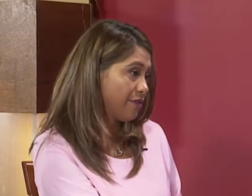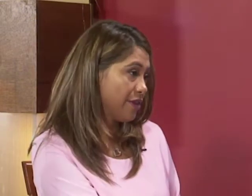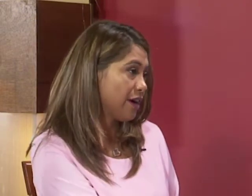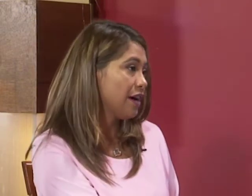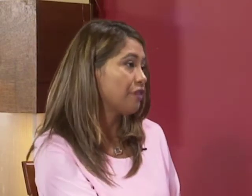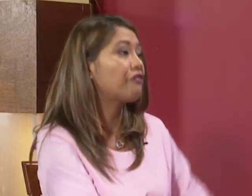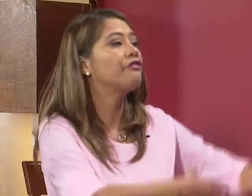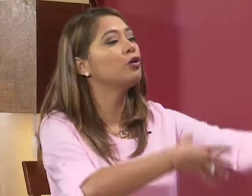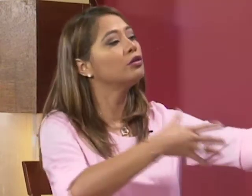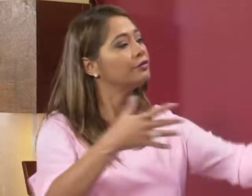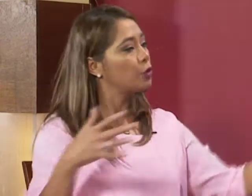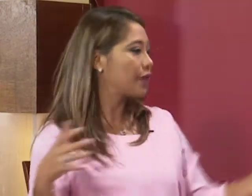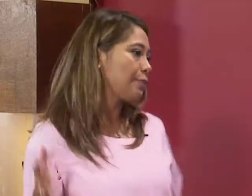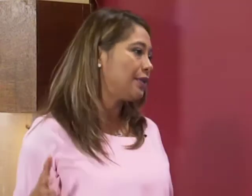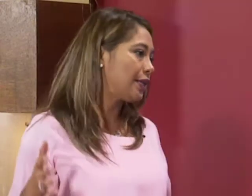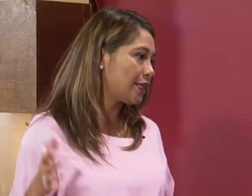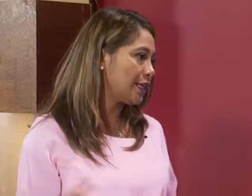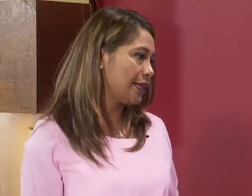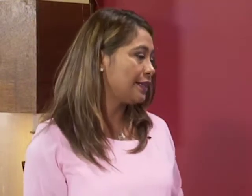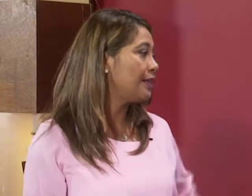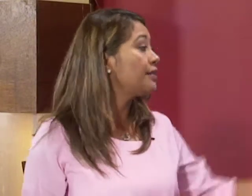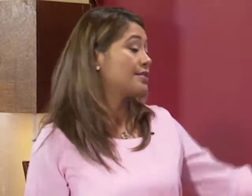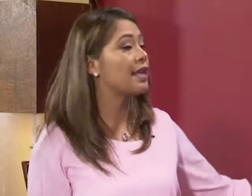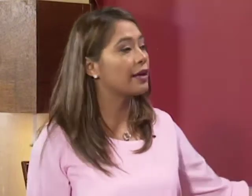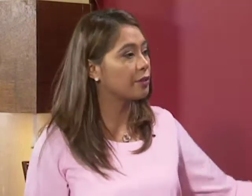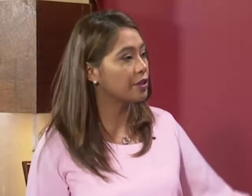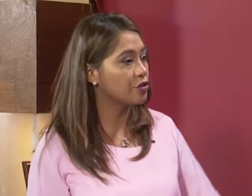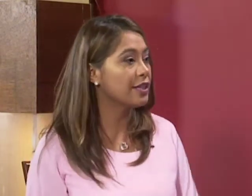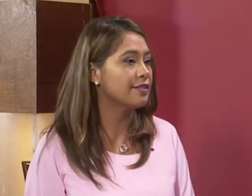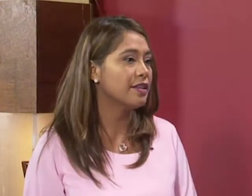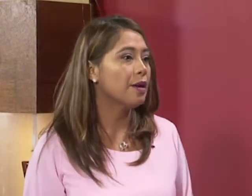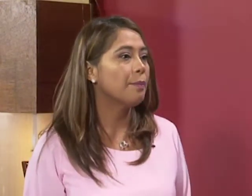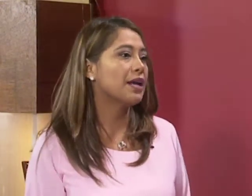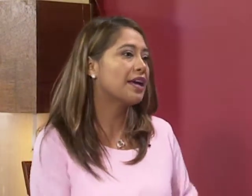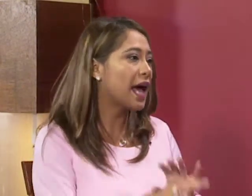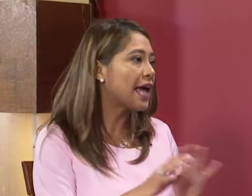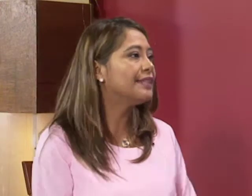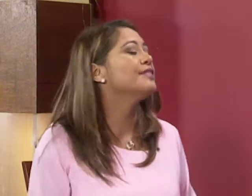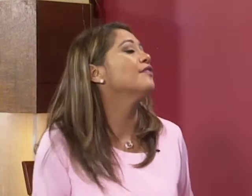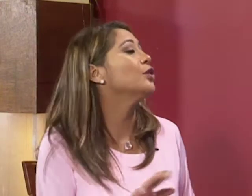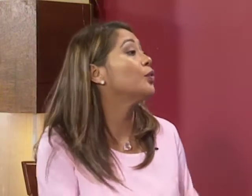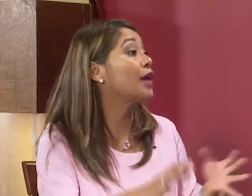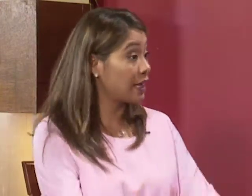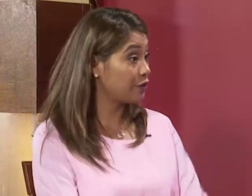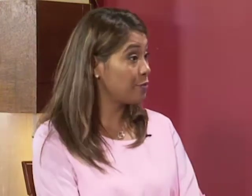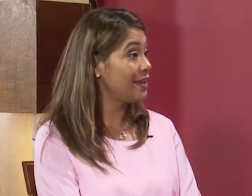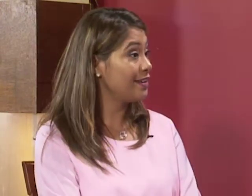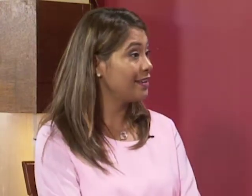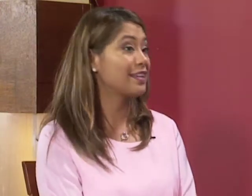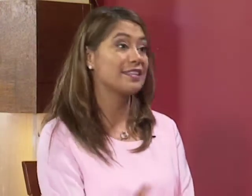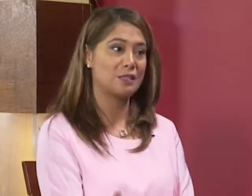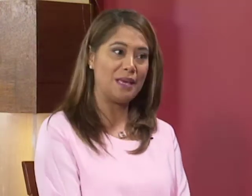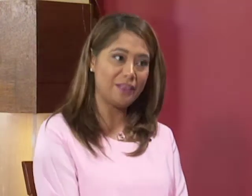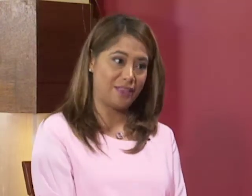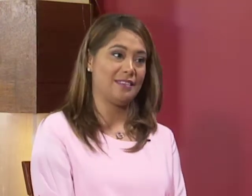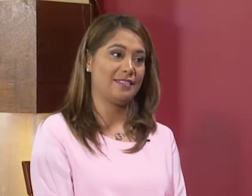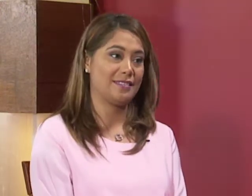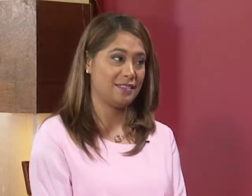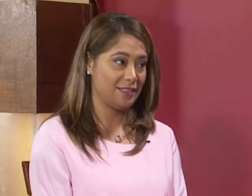a full vocabulary in this language right but at least if i know the alphabet i can spell things that's right